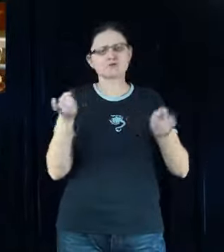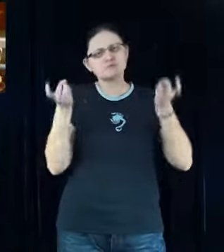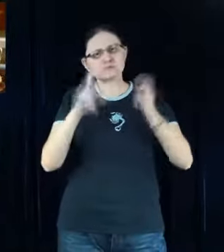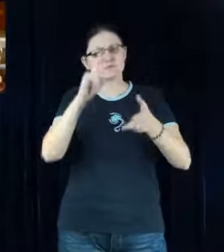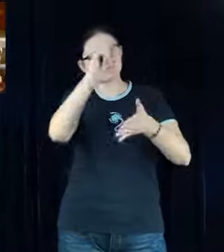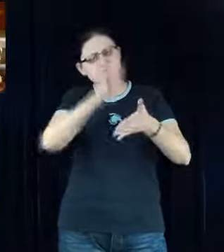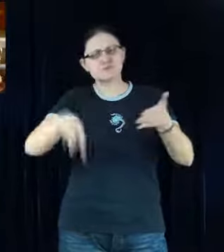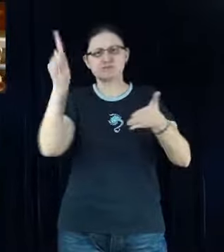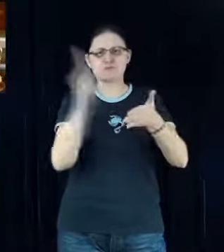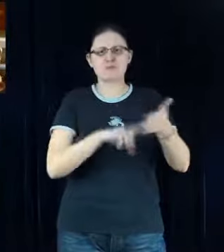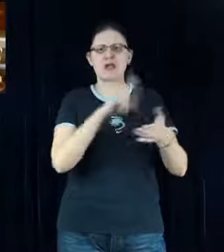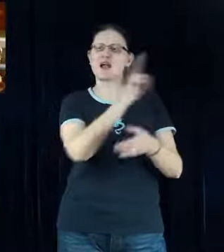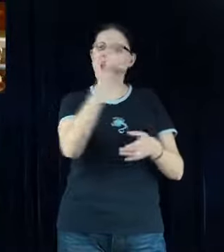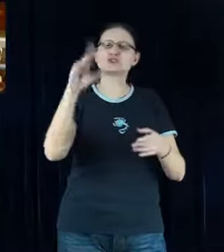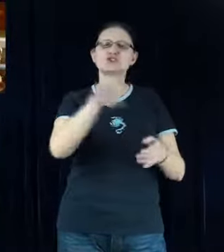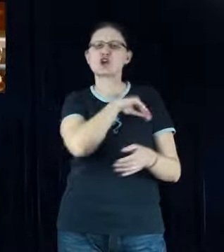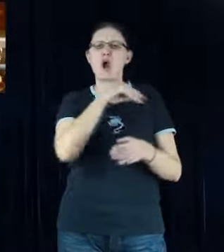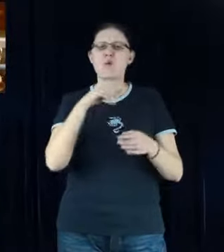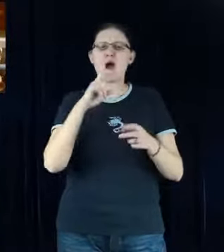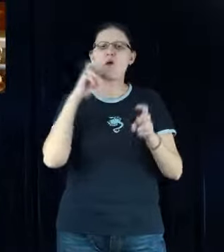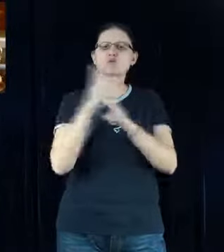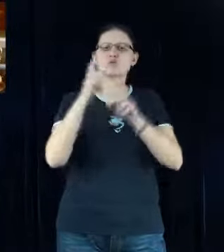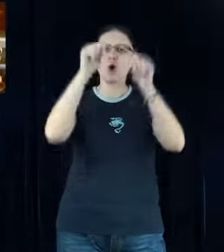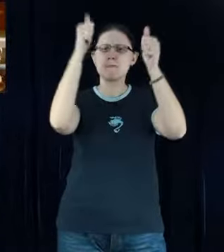I have I'm I'm going to put of thing. I'm going to a little of this.